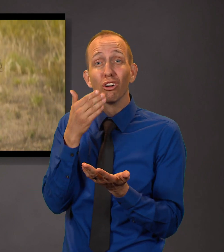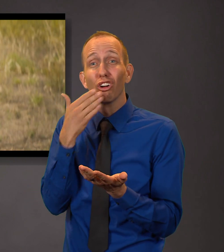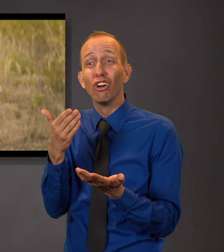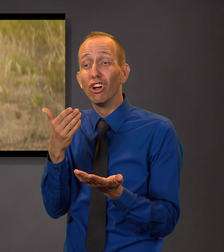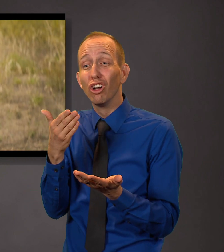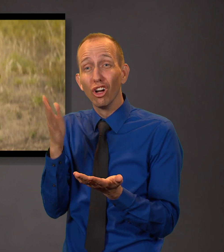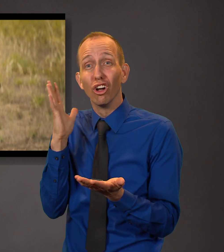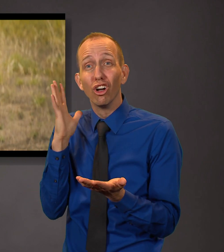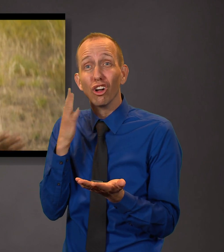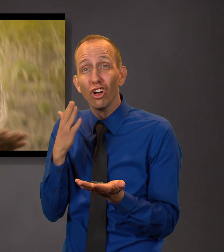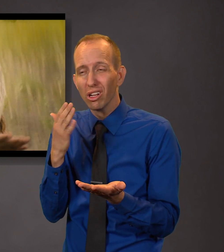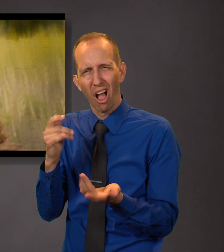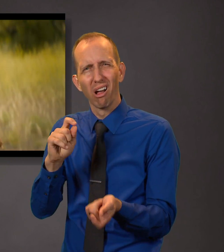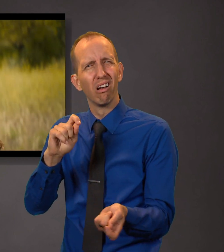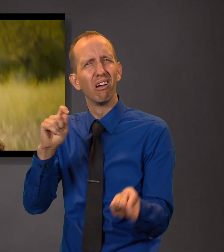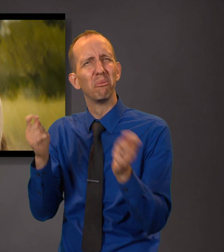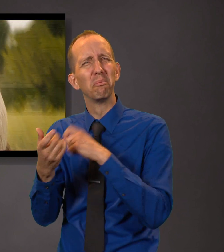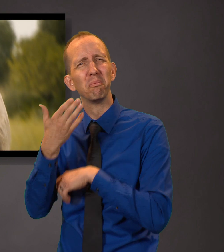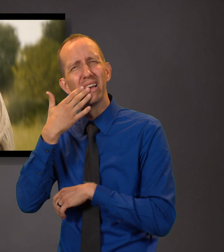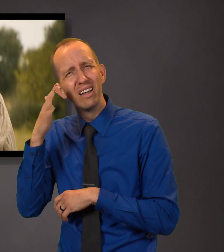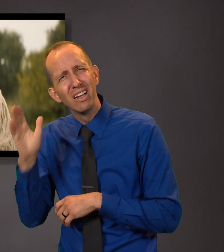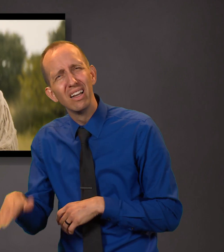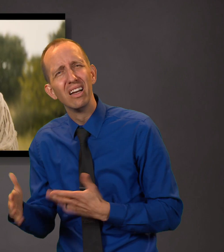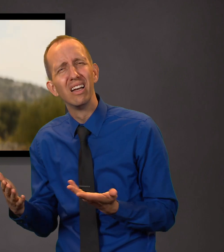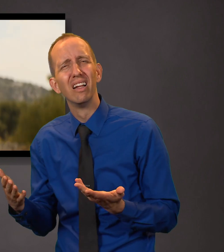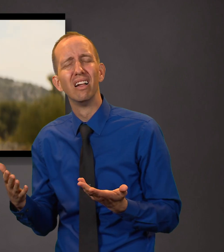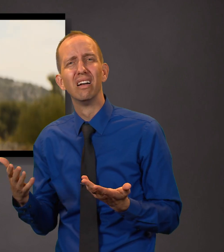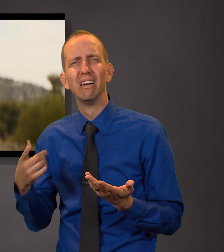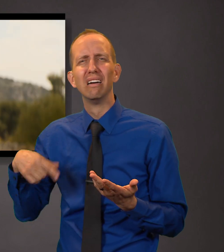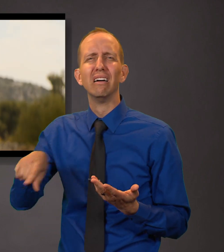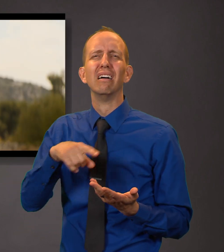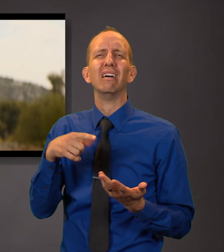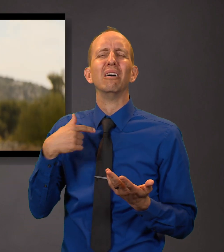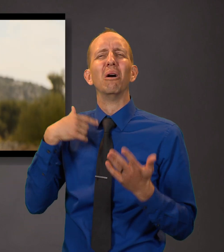which have once brought forth good fruit, have also become corrupted.